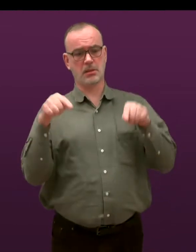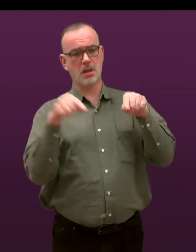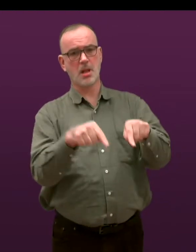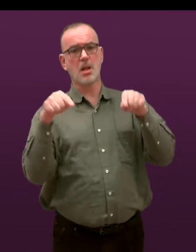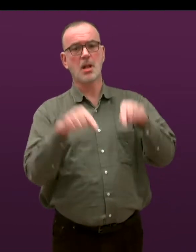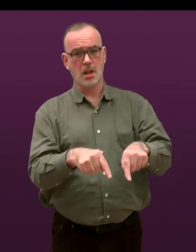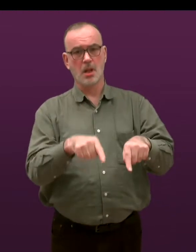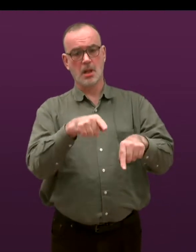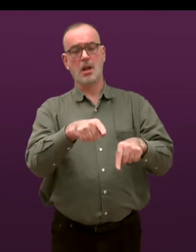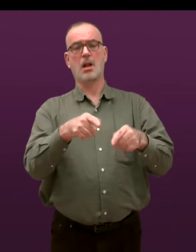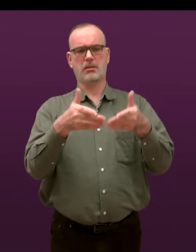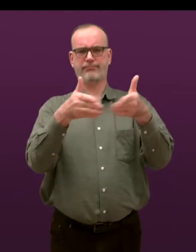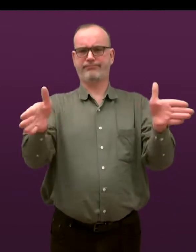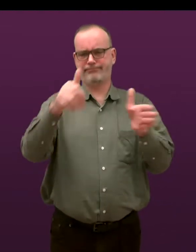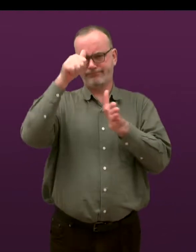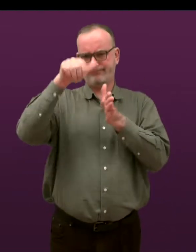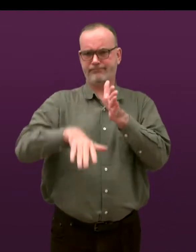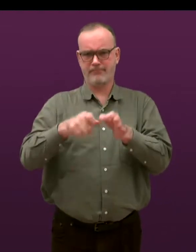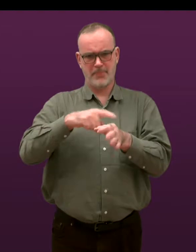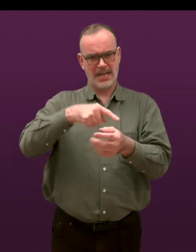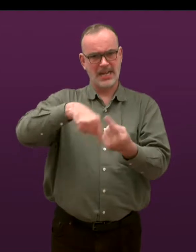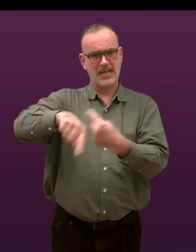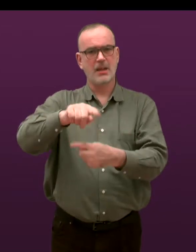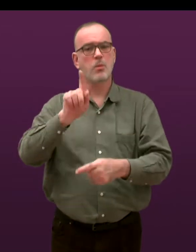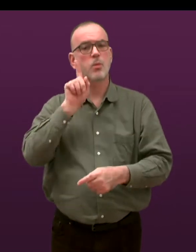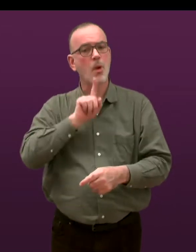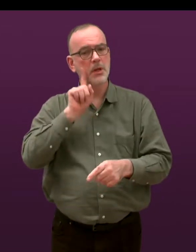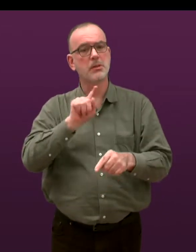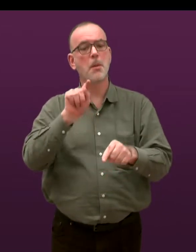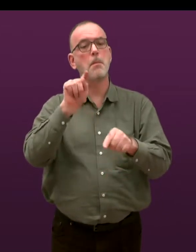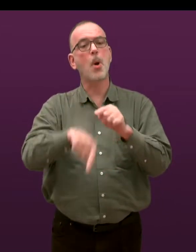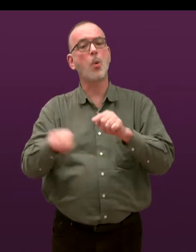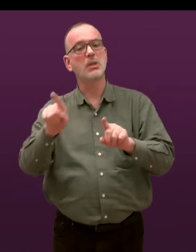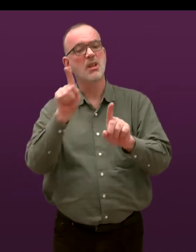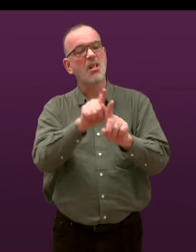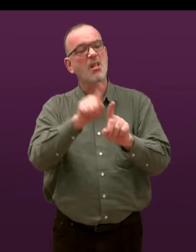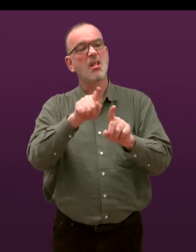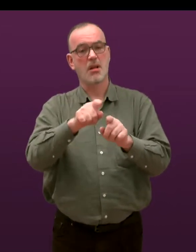Gender-based abuse is predominantly experienced by women and is mostly perpetrated by men.